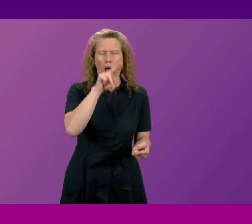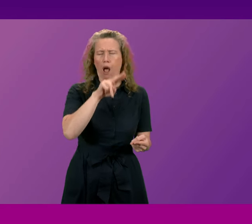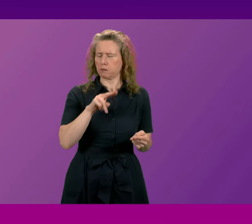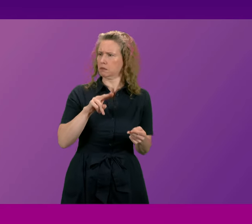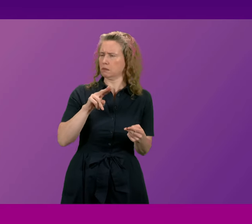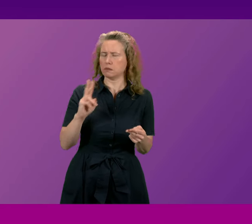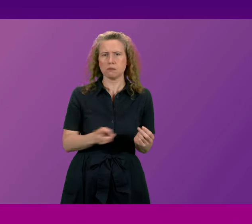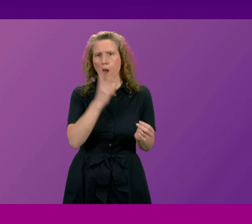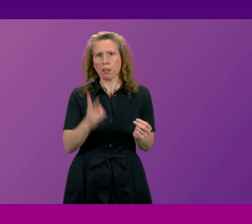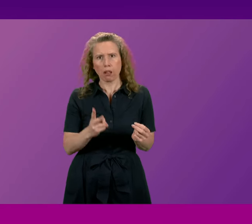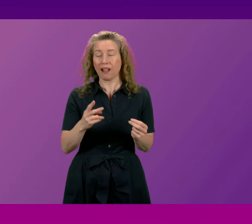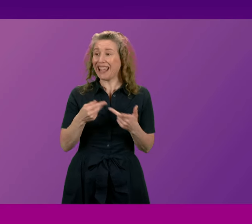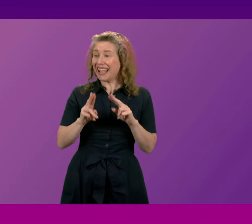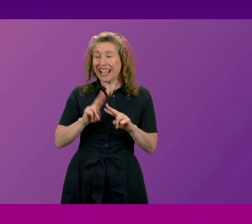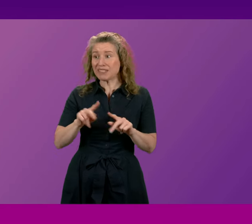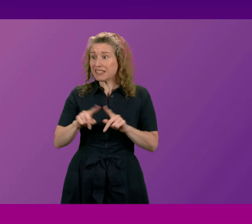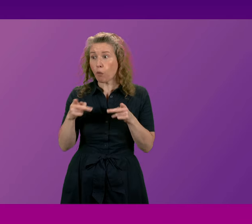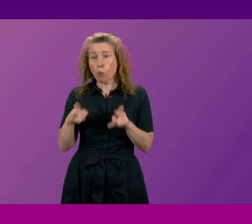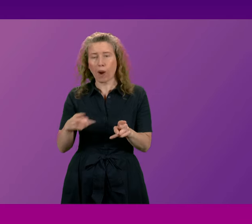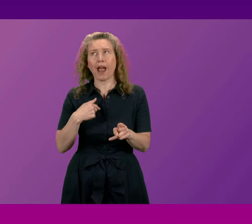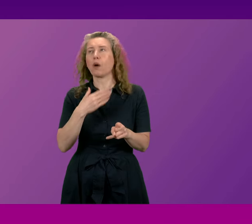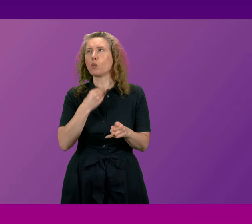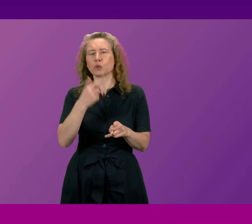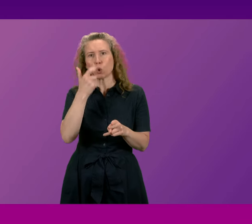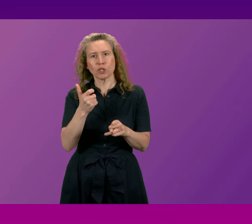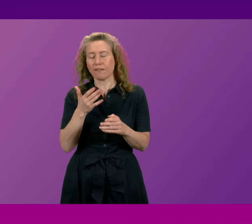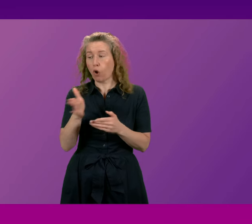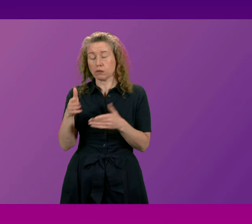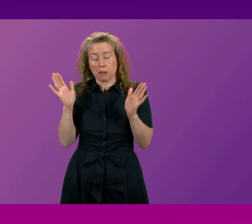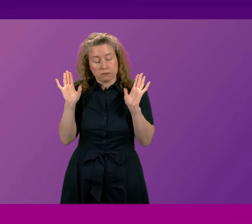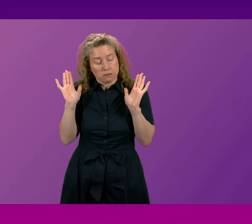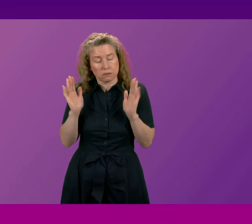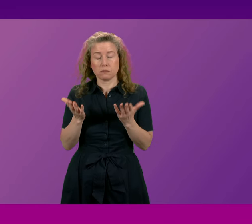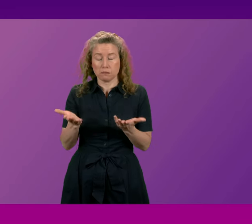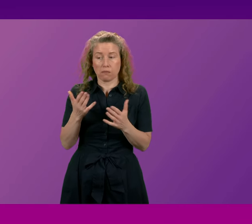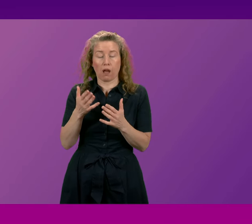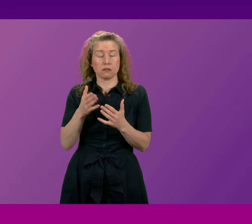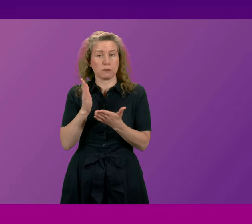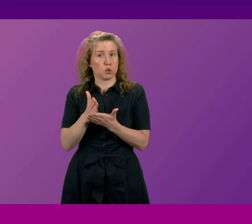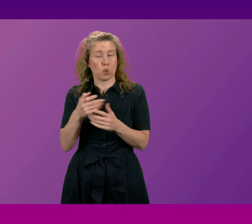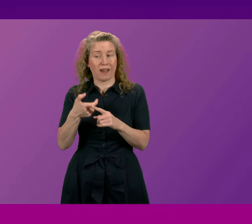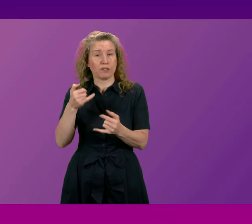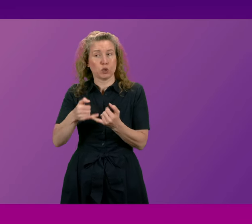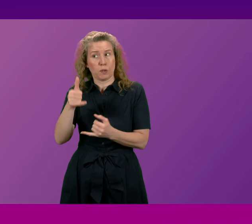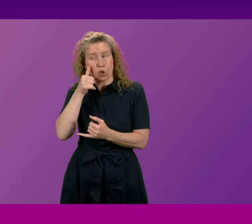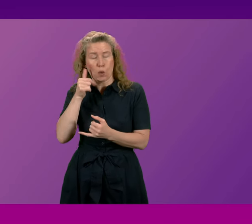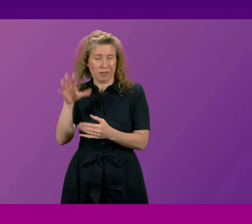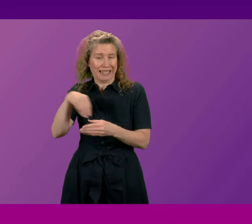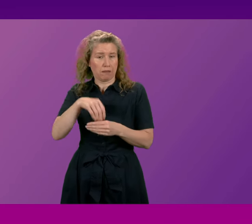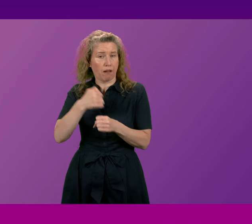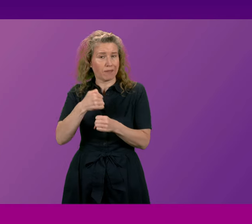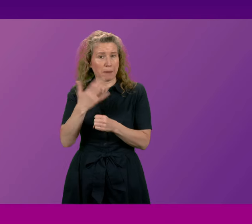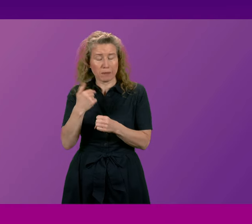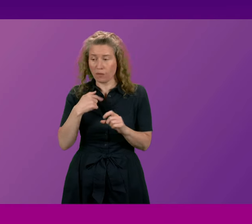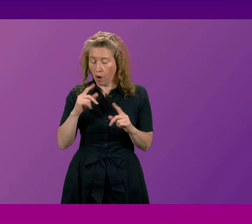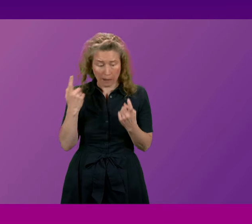another alternative I would have liked to have taken it but Mr Stewart will also appreciate from his experience in government I